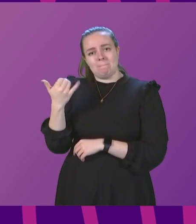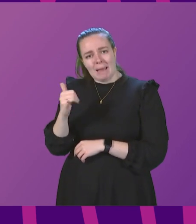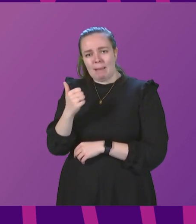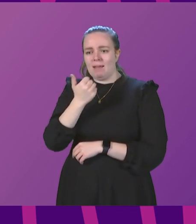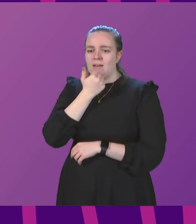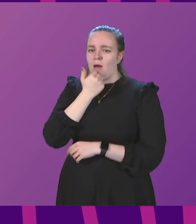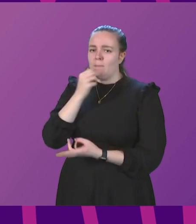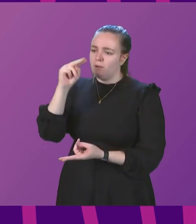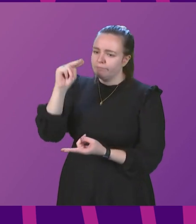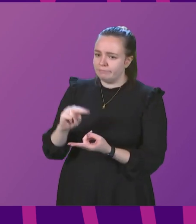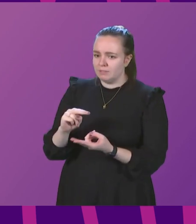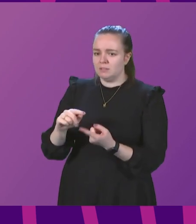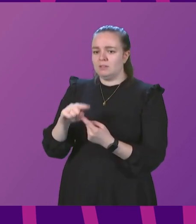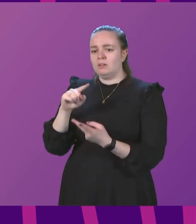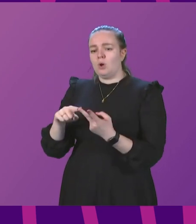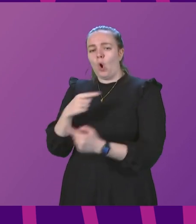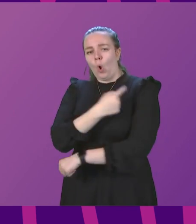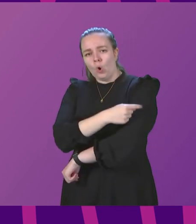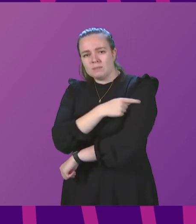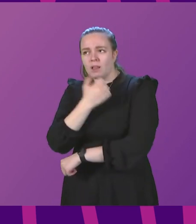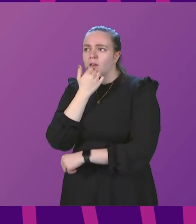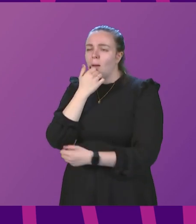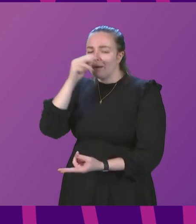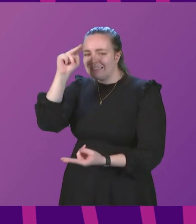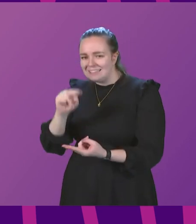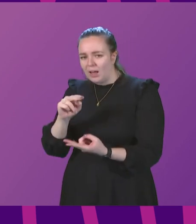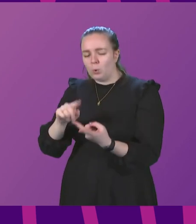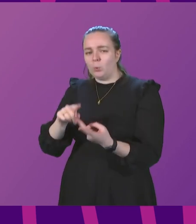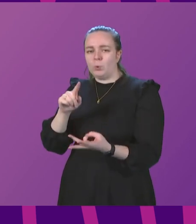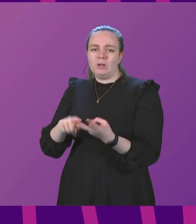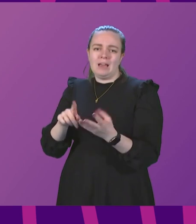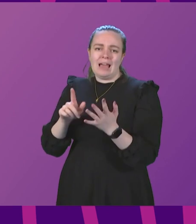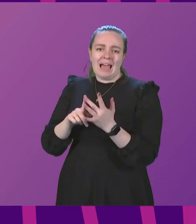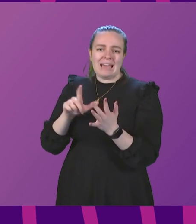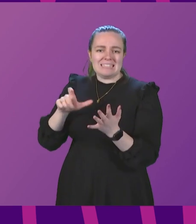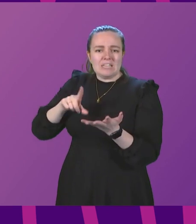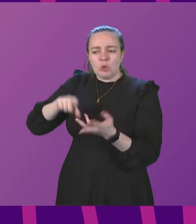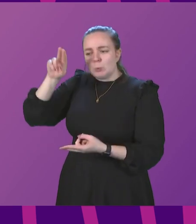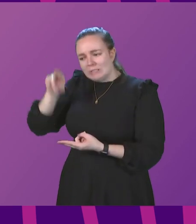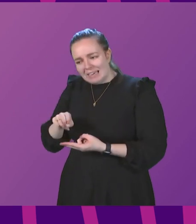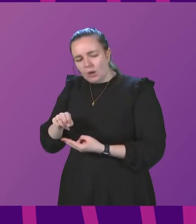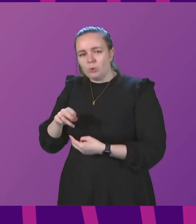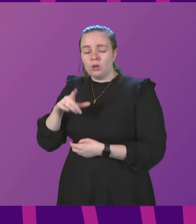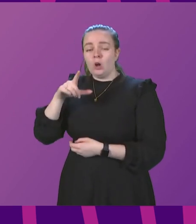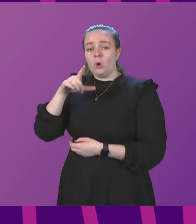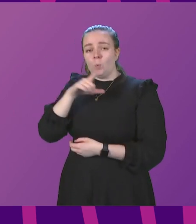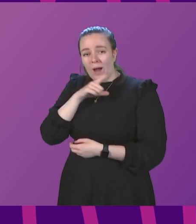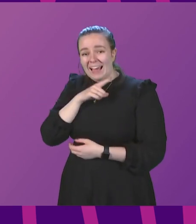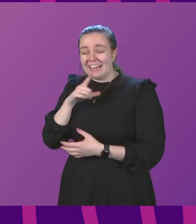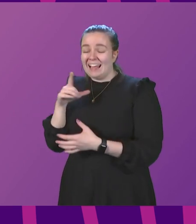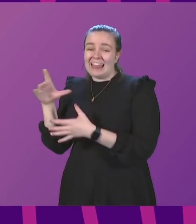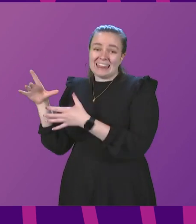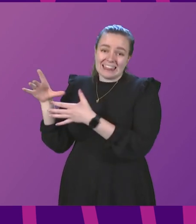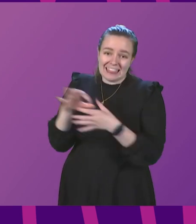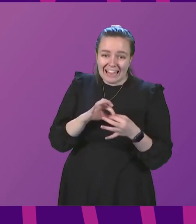are down, hospitalisations are down, people in intensive care are reducing, at least in part because of